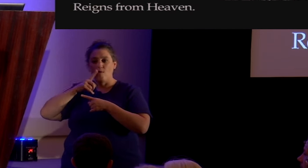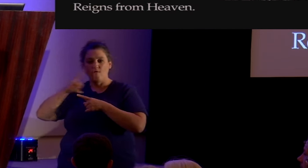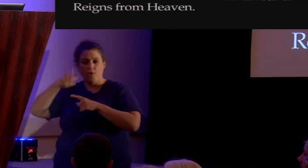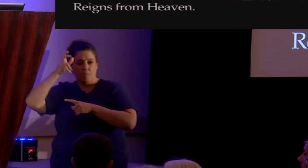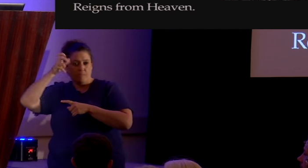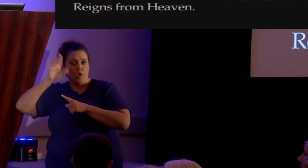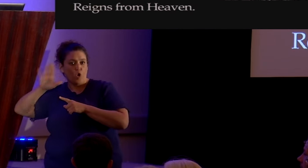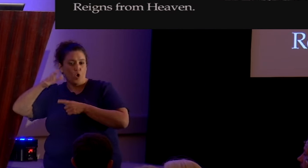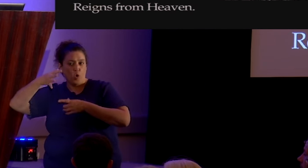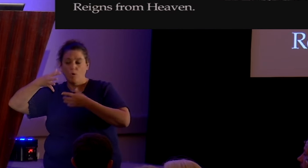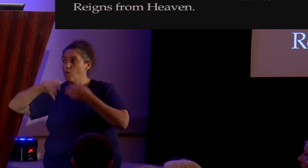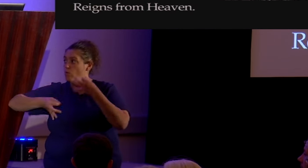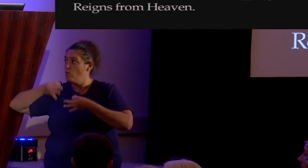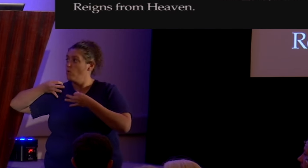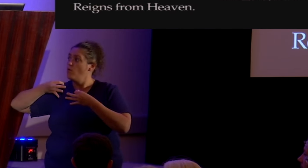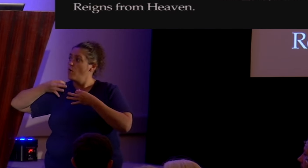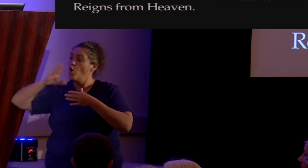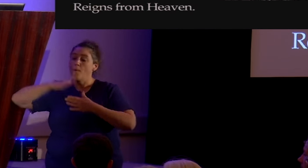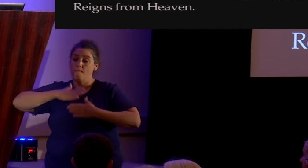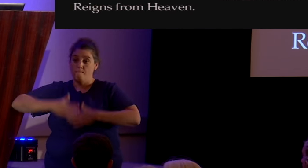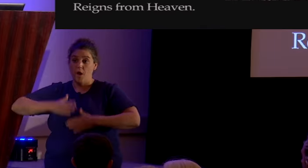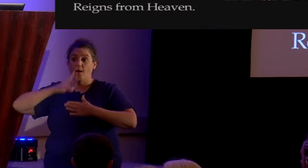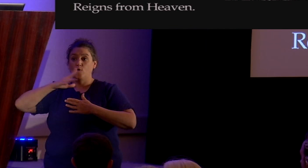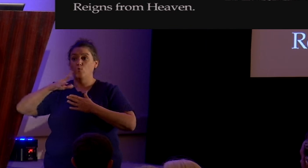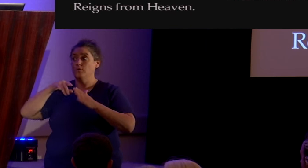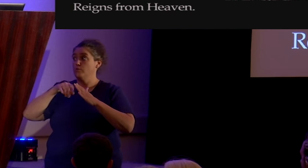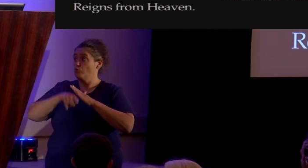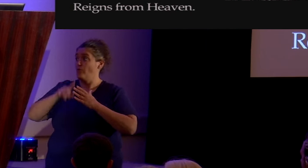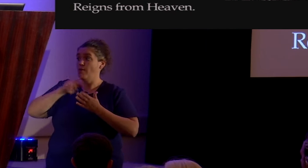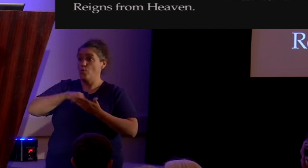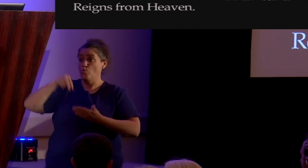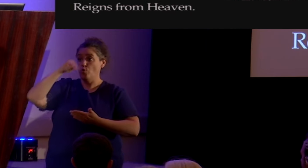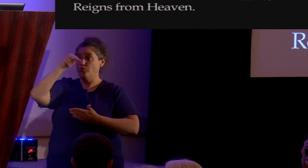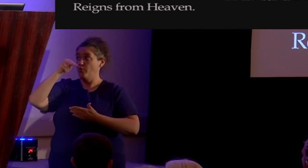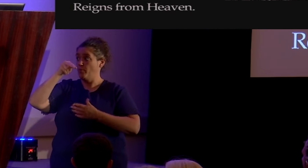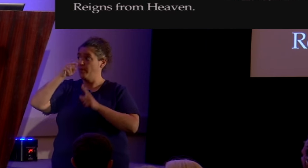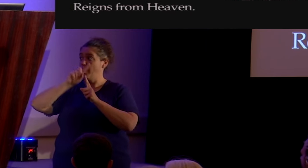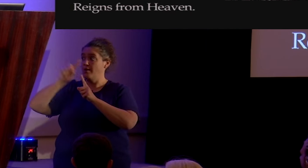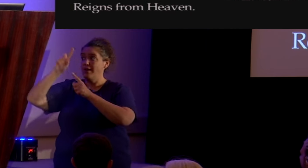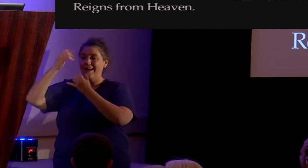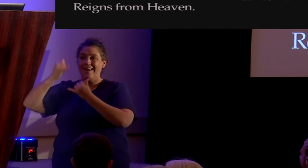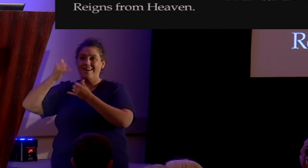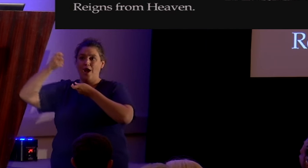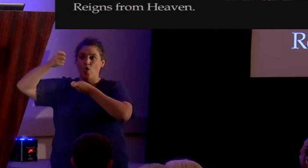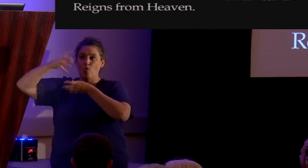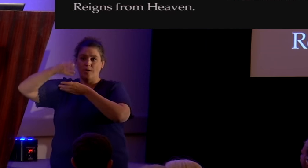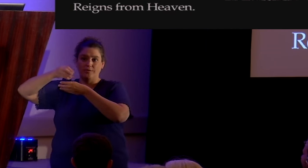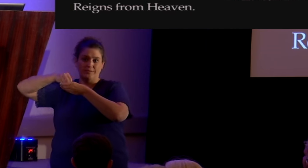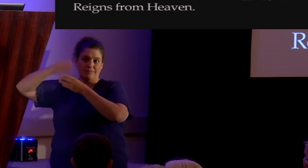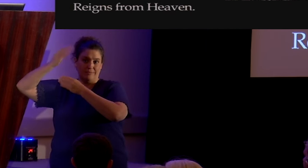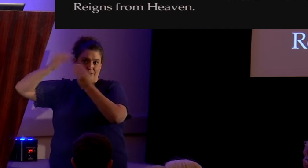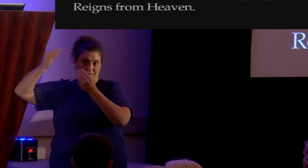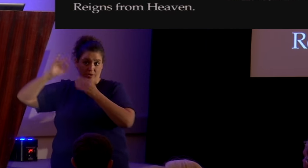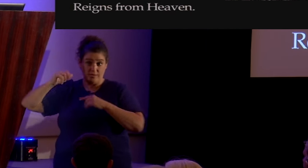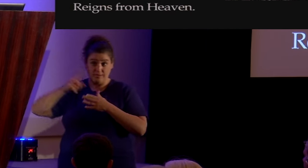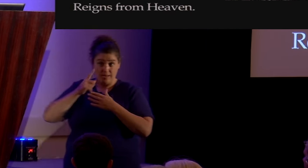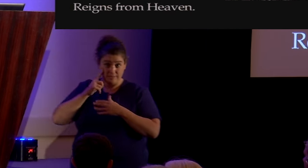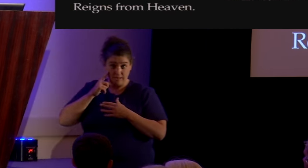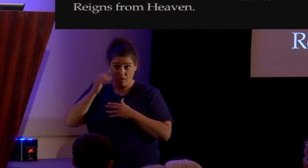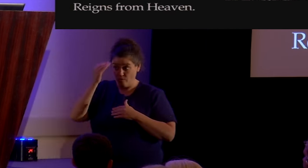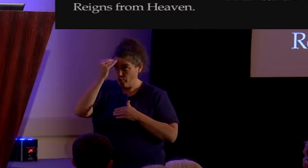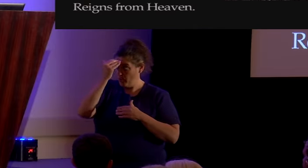crucified, rose from the dead, ascended, and now reigns from heaven. Does that sound familiar to anybody else?